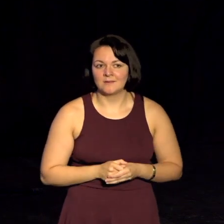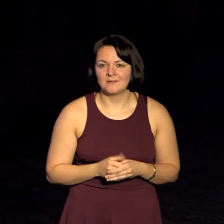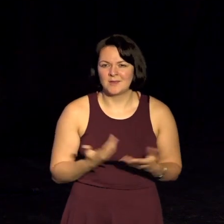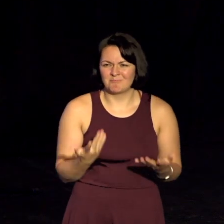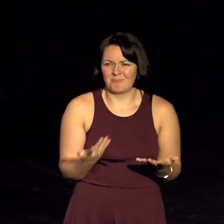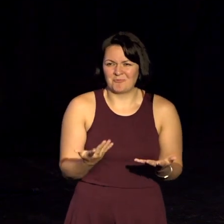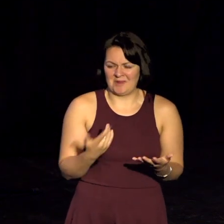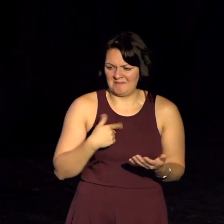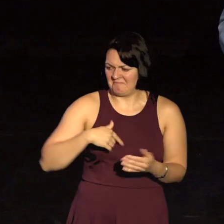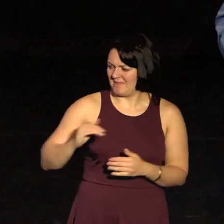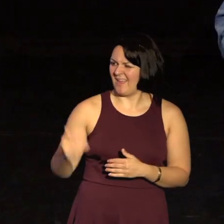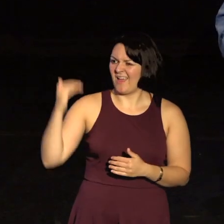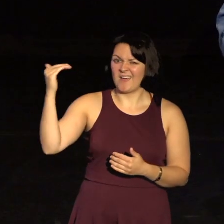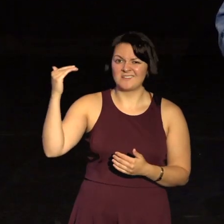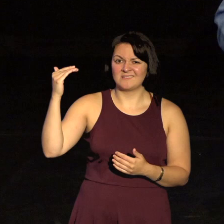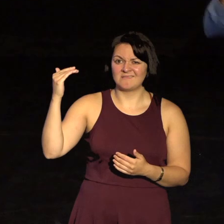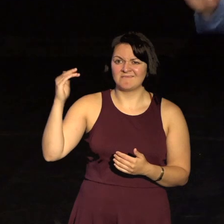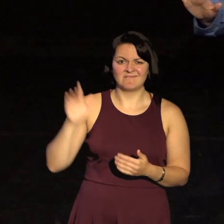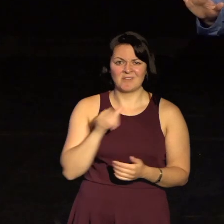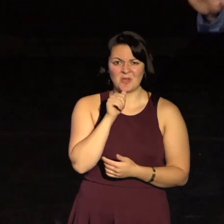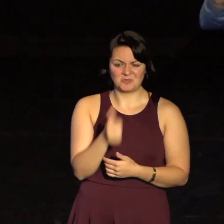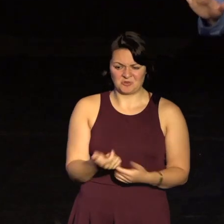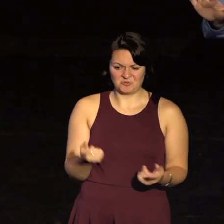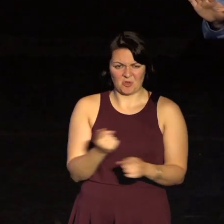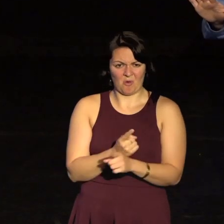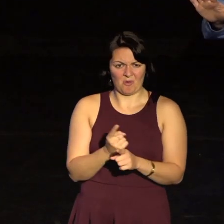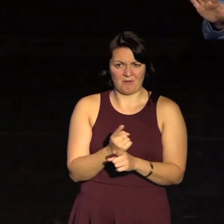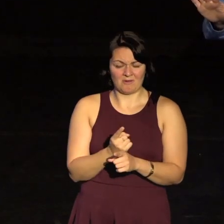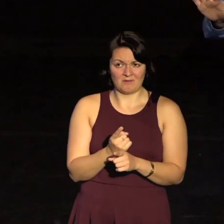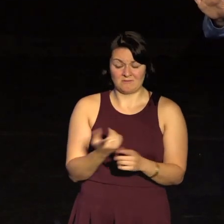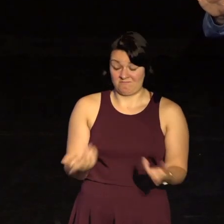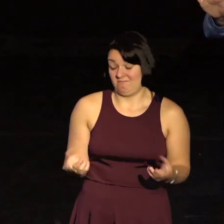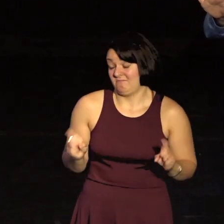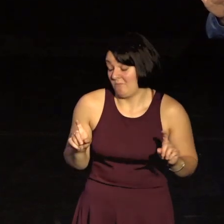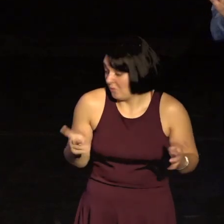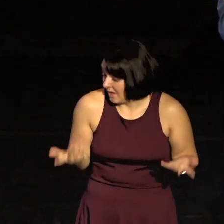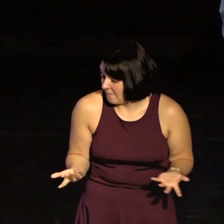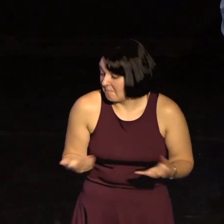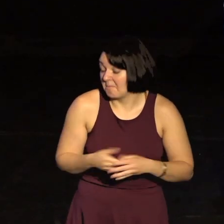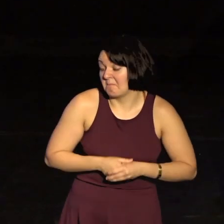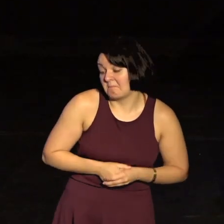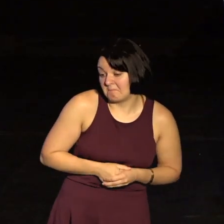to adulthood, you don't talk. You're like, okay, I'm not talking to them. You know?